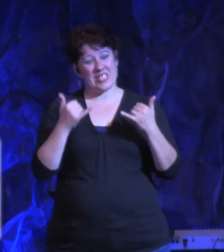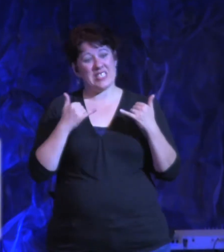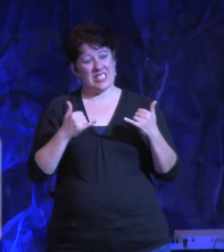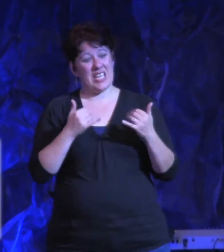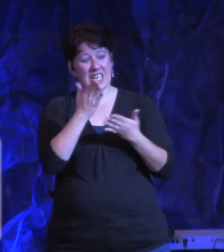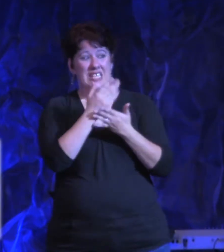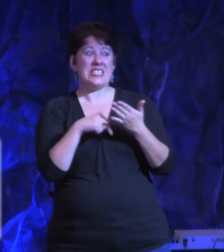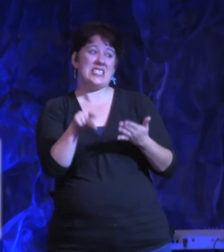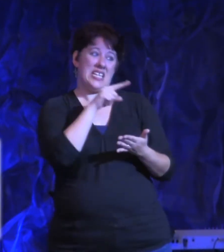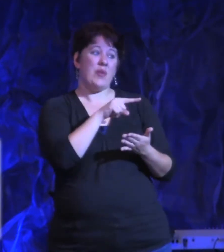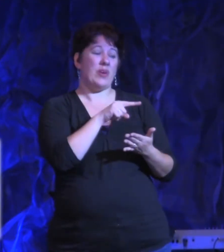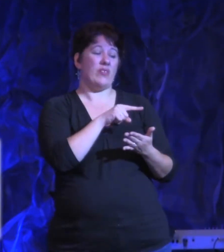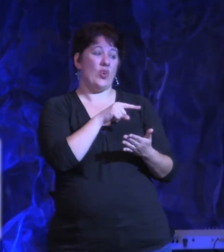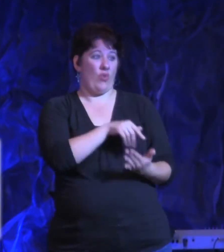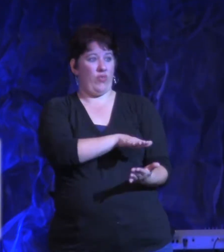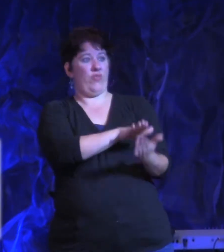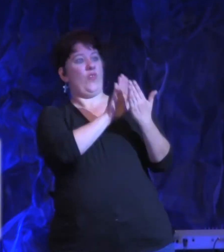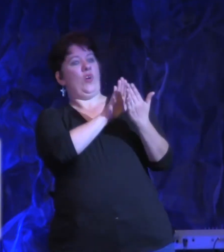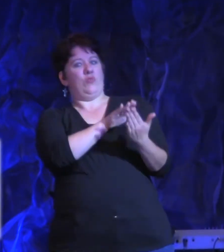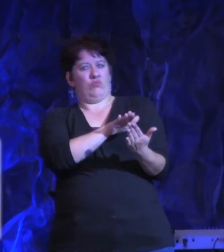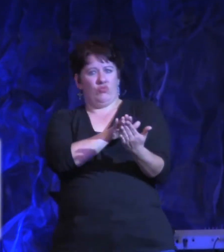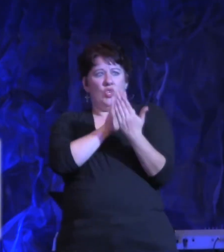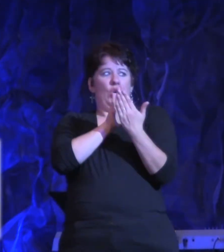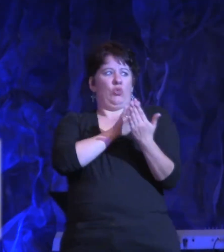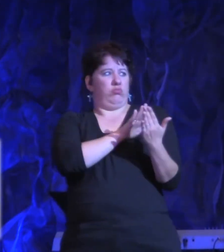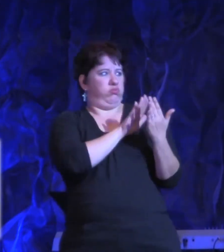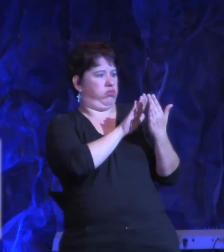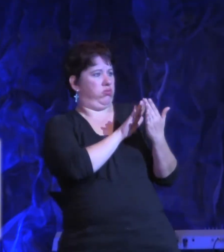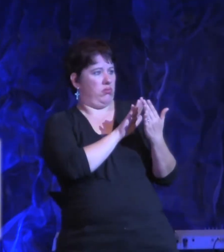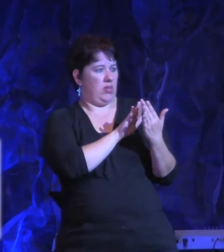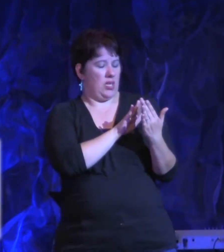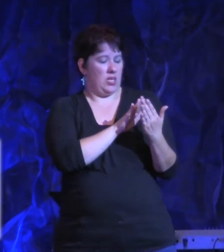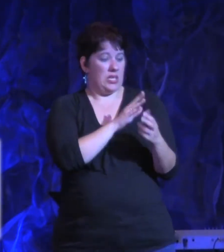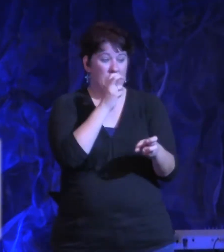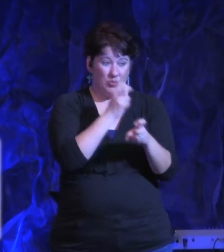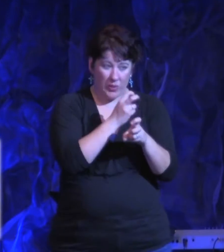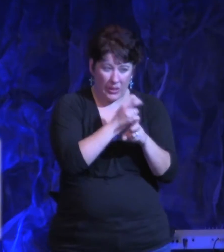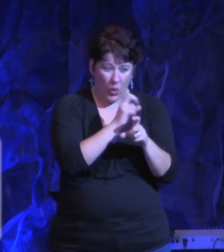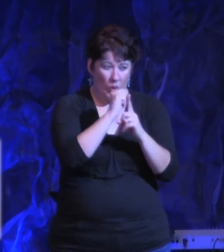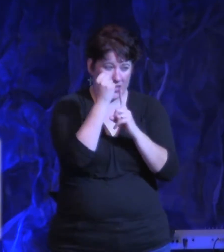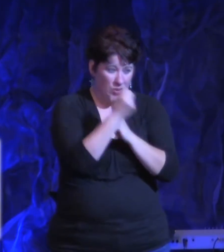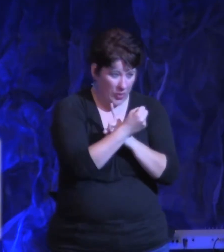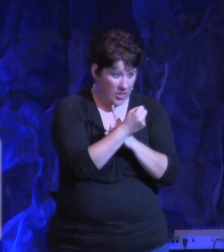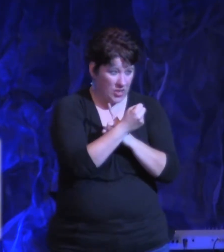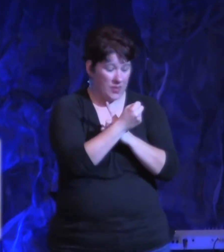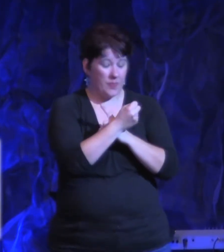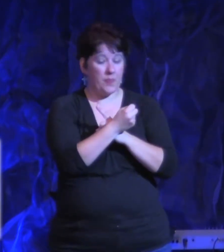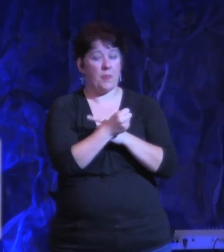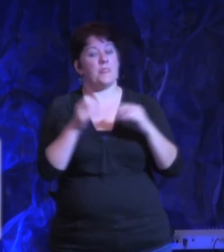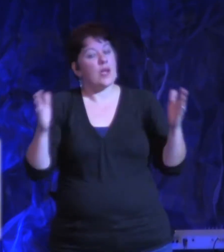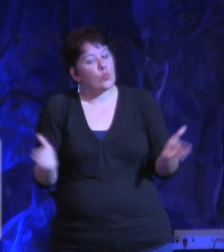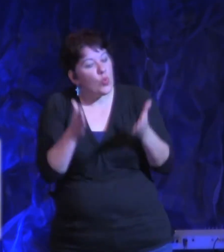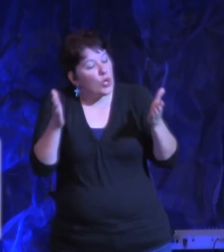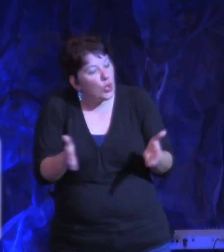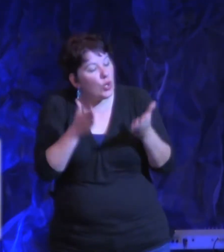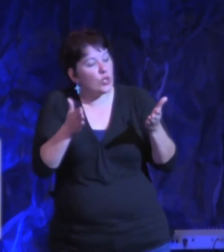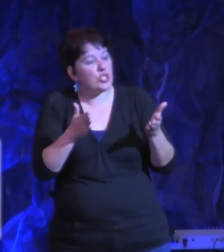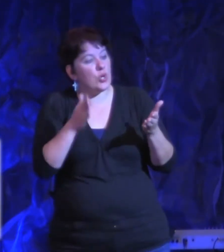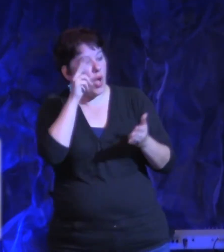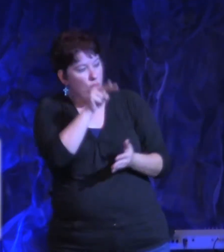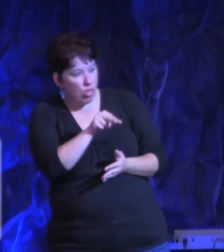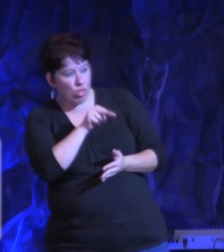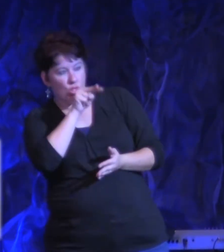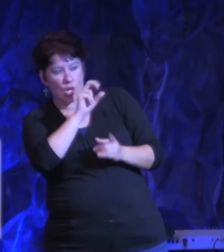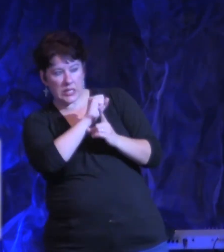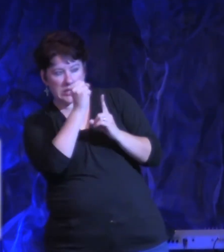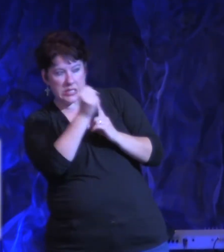you. Say to that mountain, be thou removed. And when everything in the inside of you is saying, I don't know if it's going to happen, say